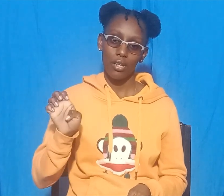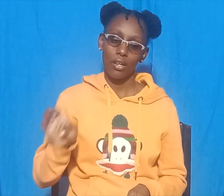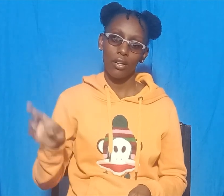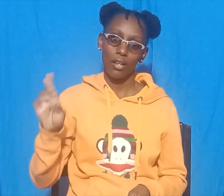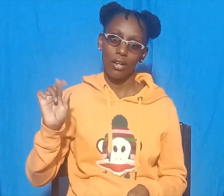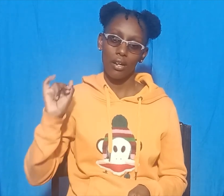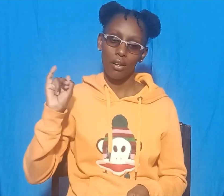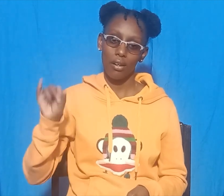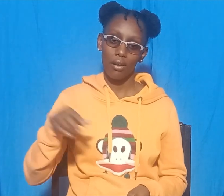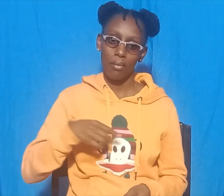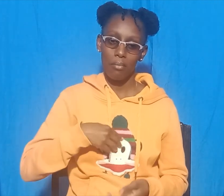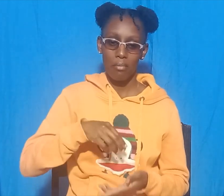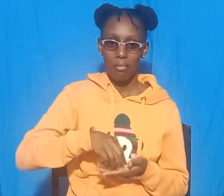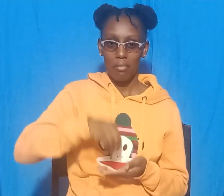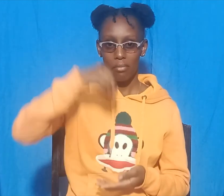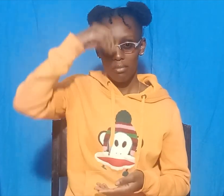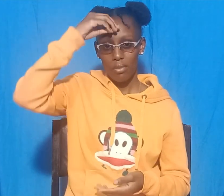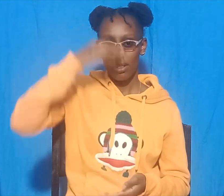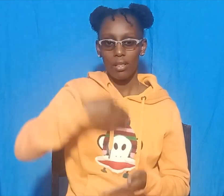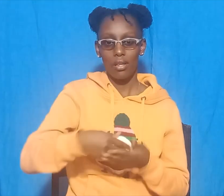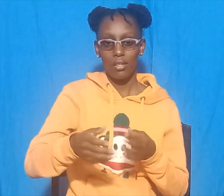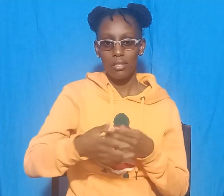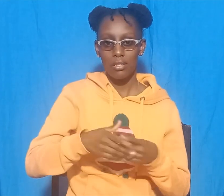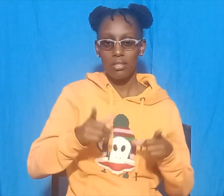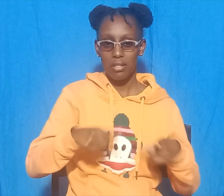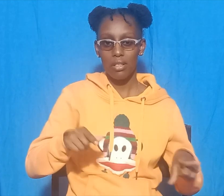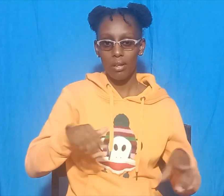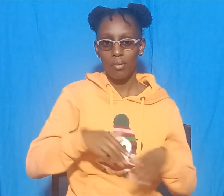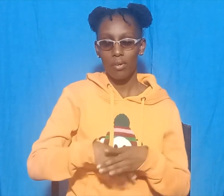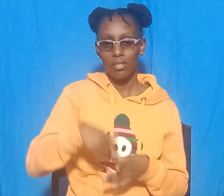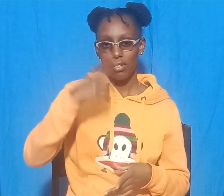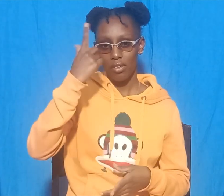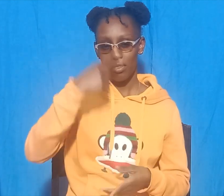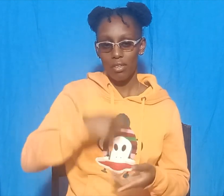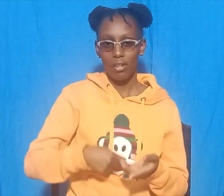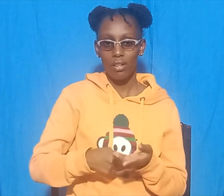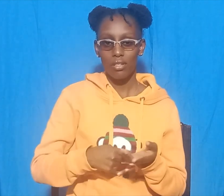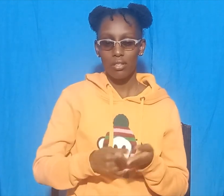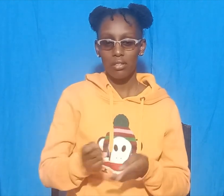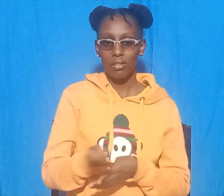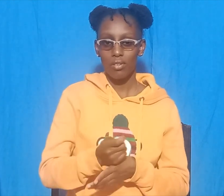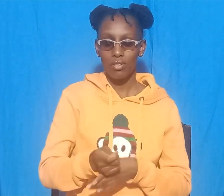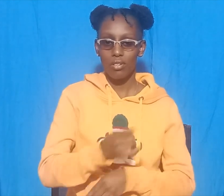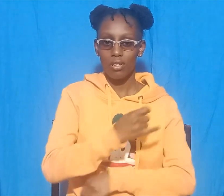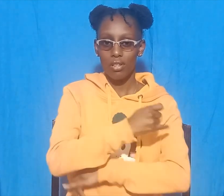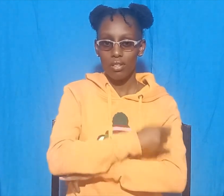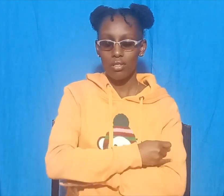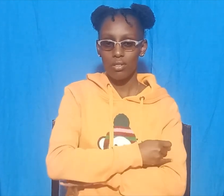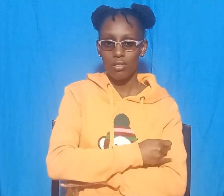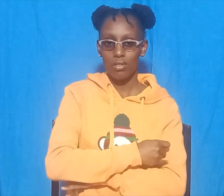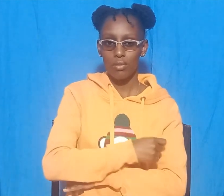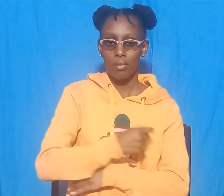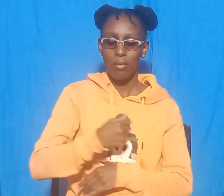language in Pika Technical Training Institute and I have a story